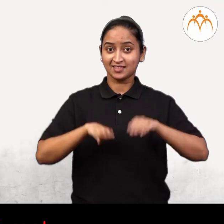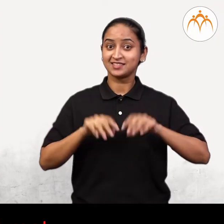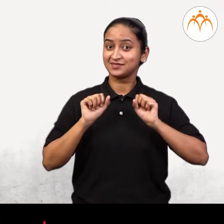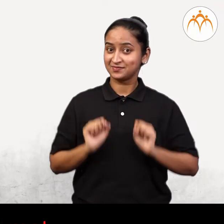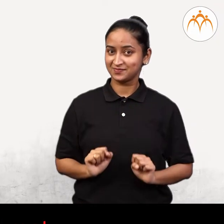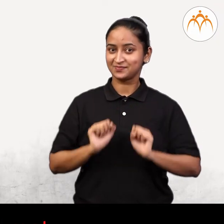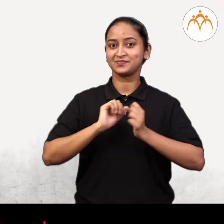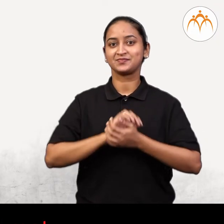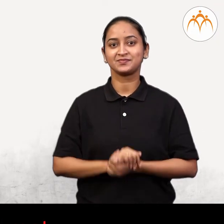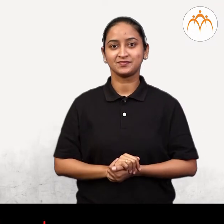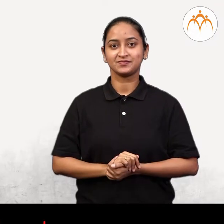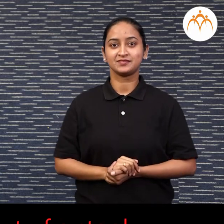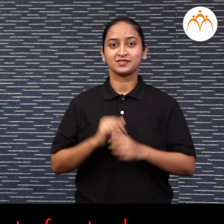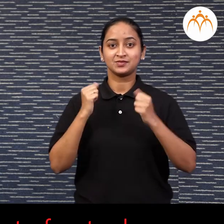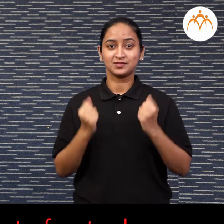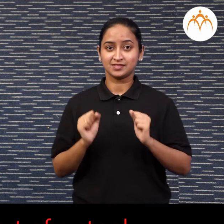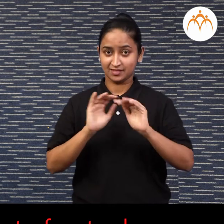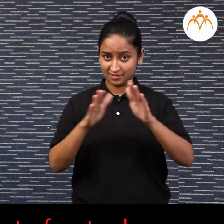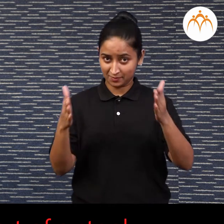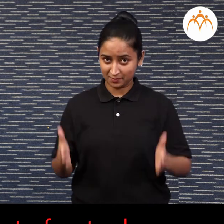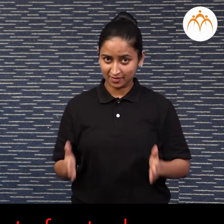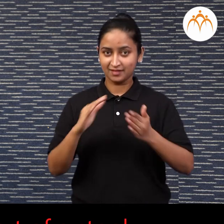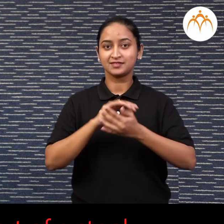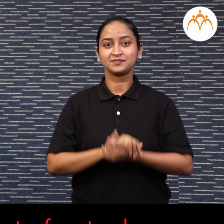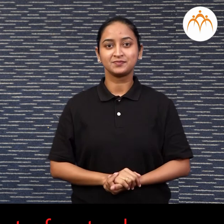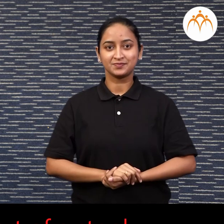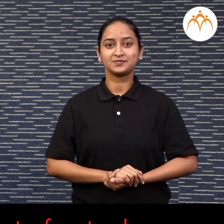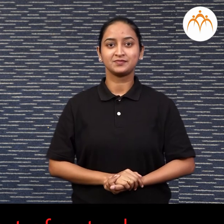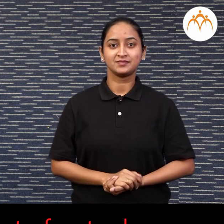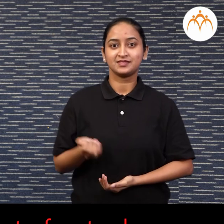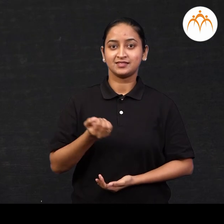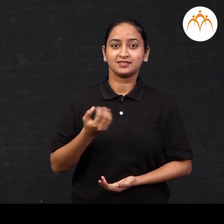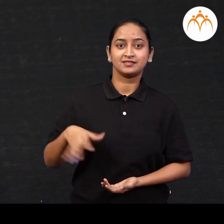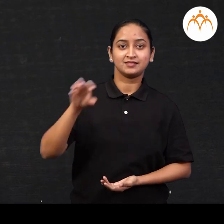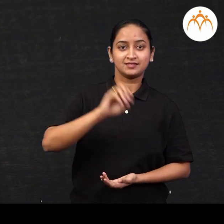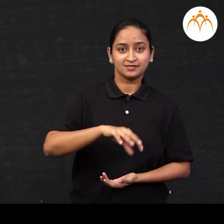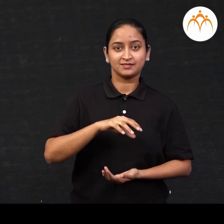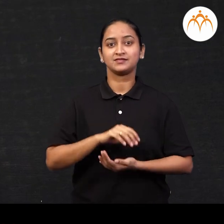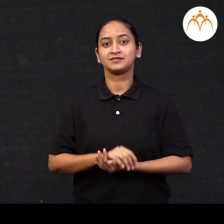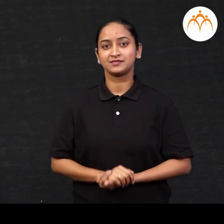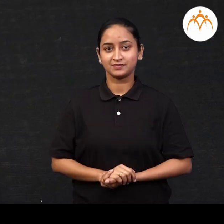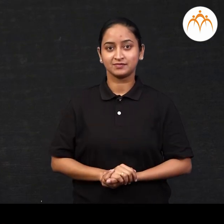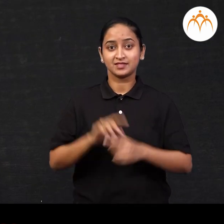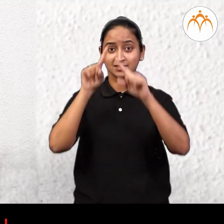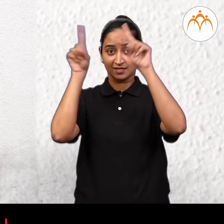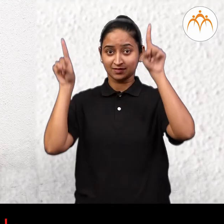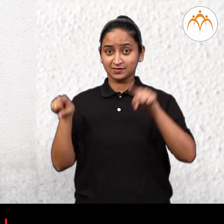Small Mat, The upper part of a stool, Dice, Window,